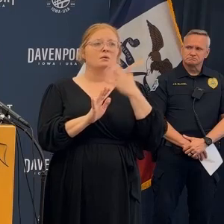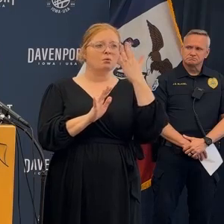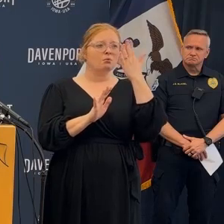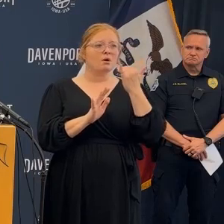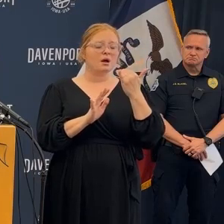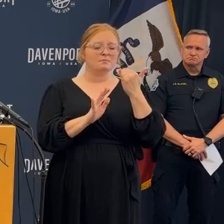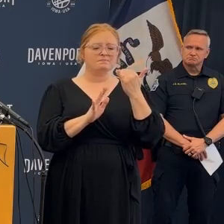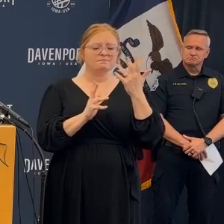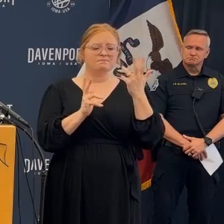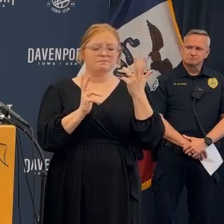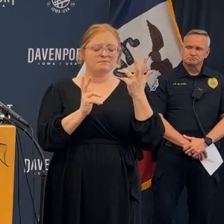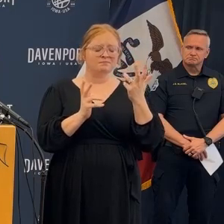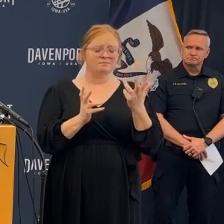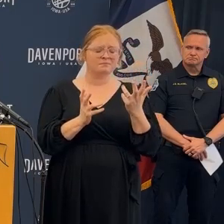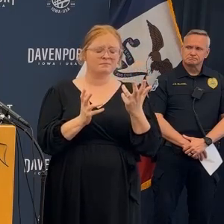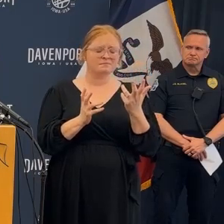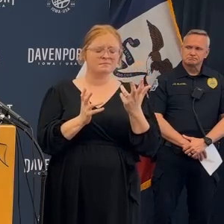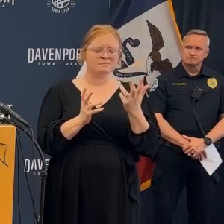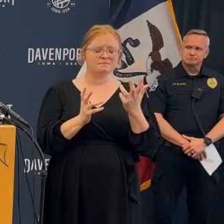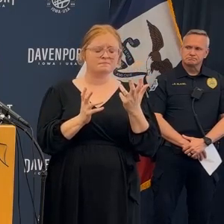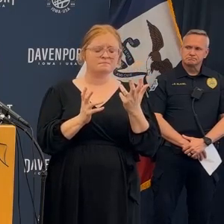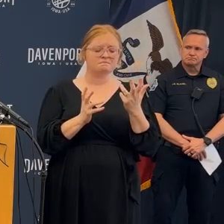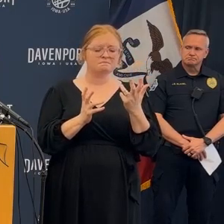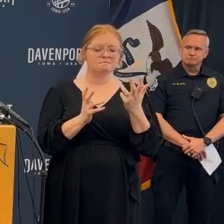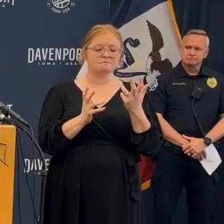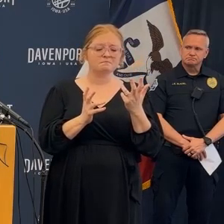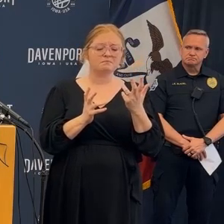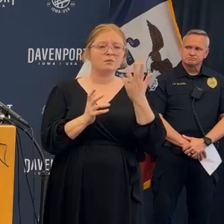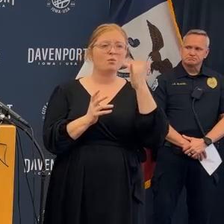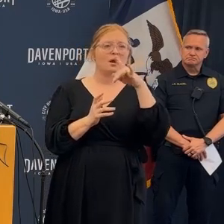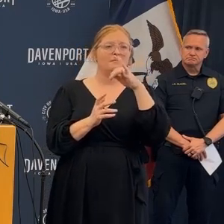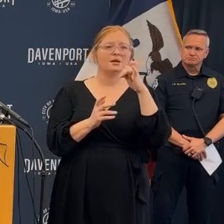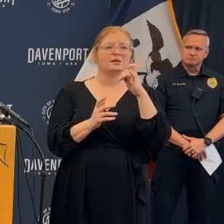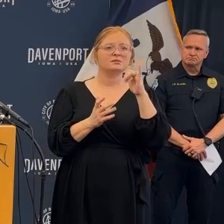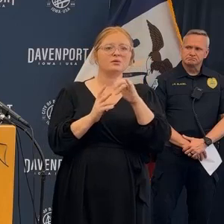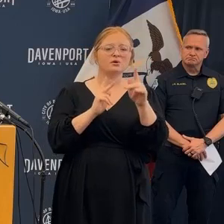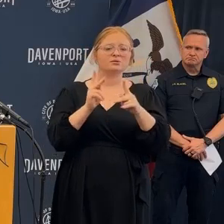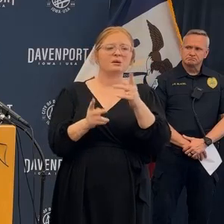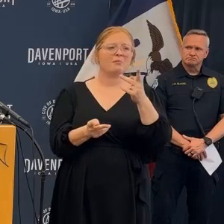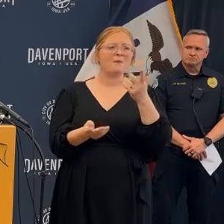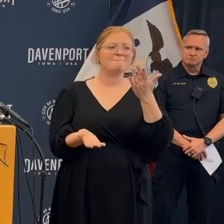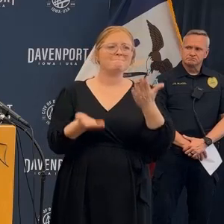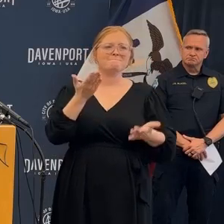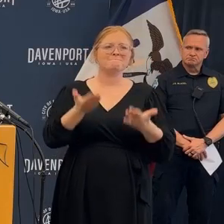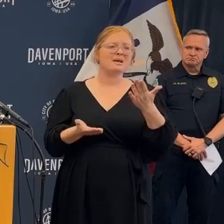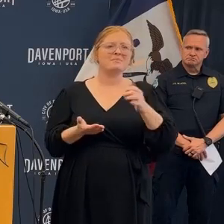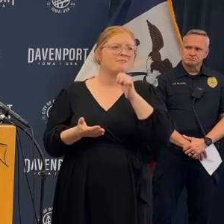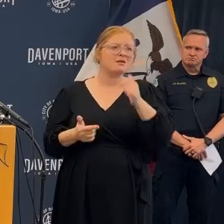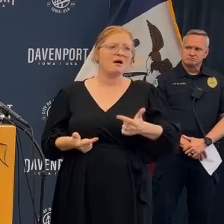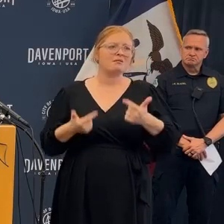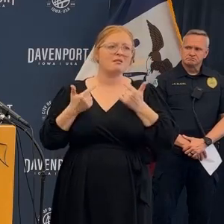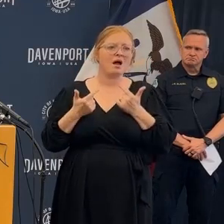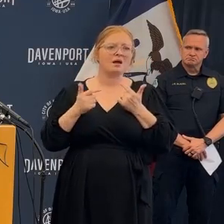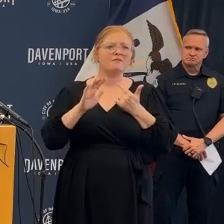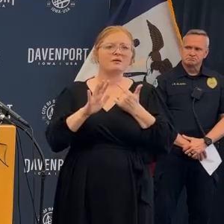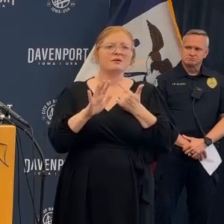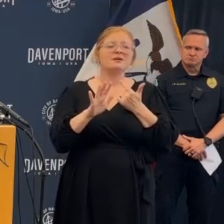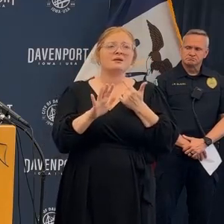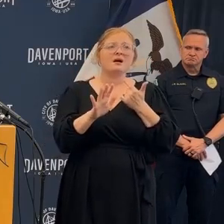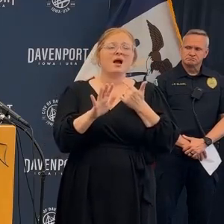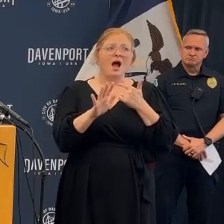to, unfortunately, somebody who probably has not survived.